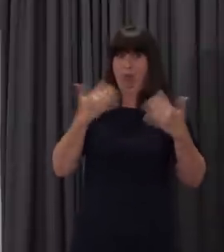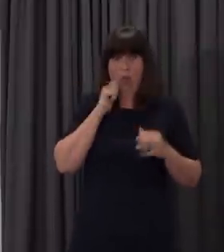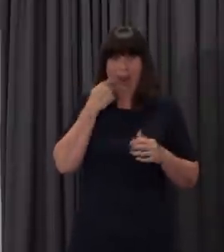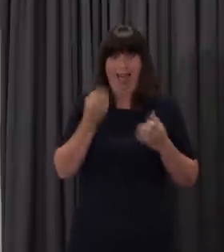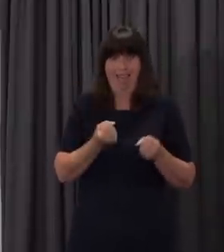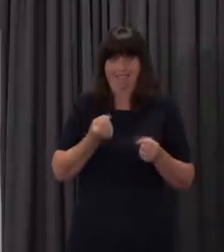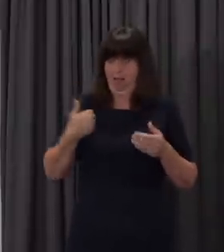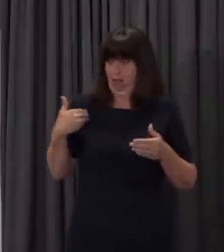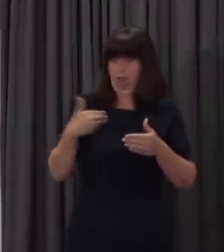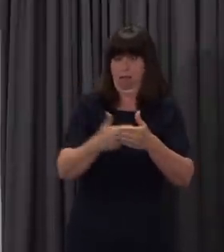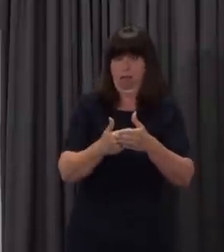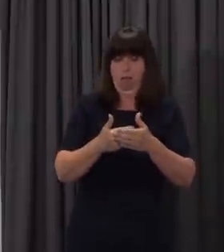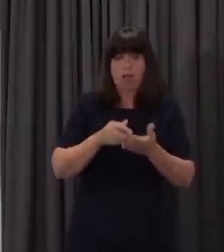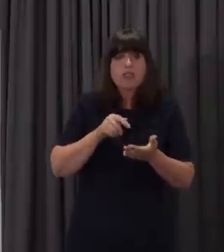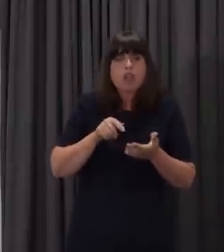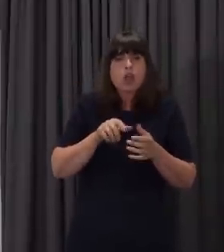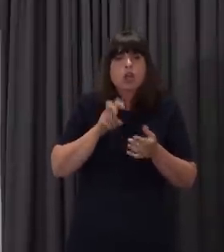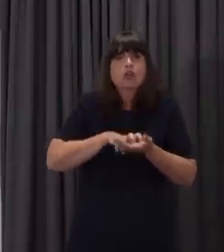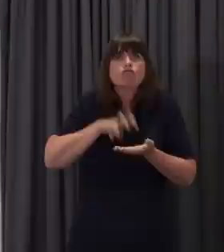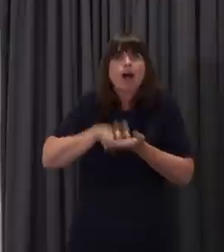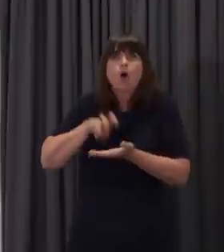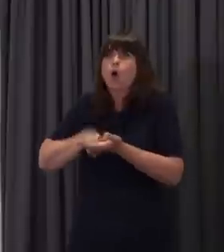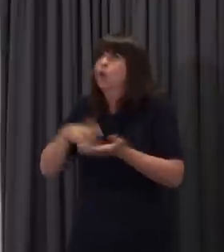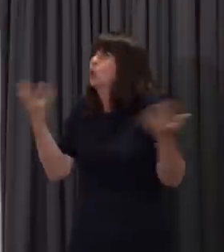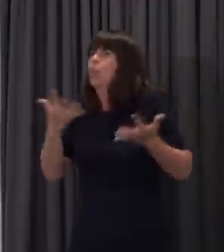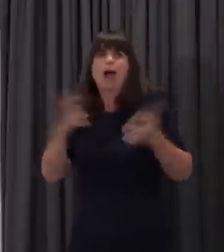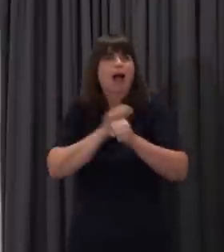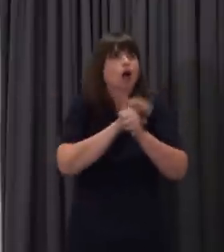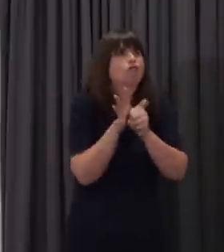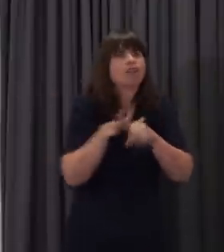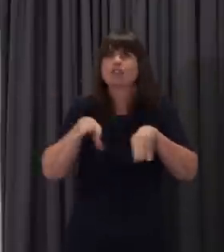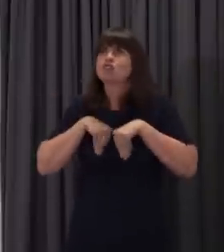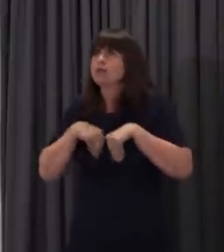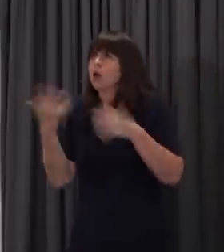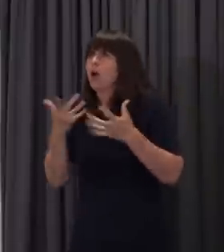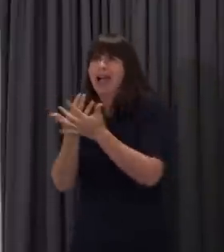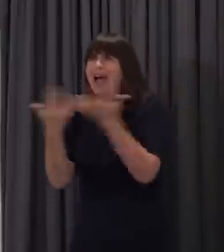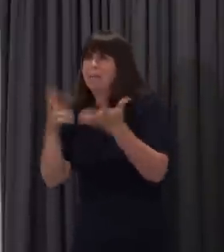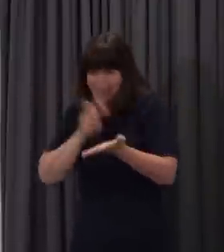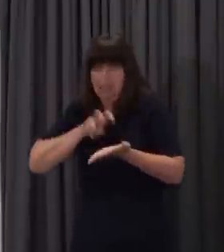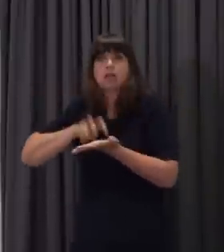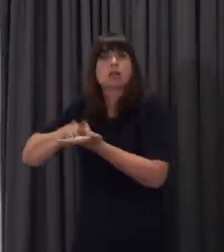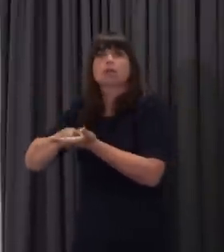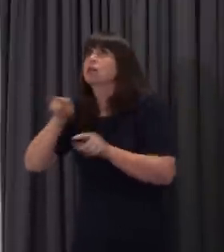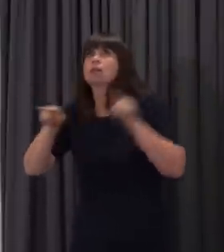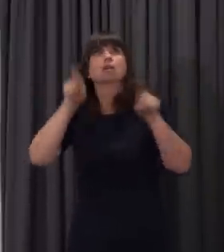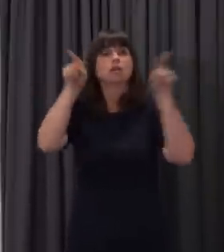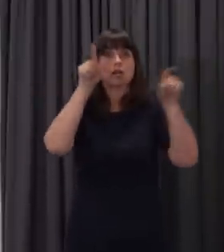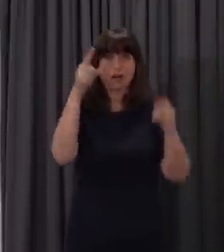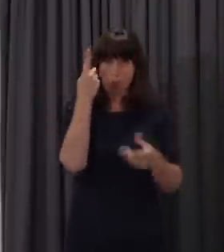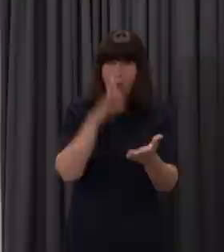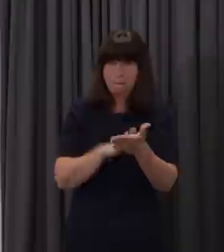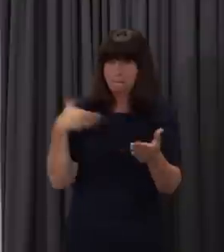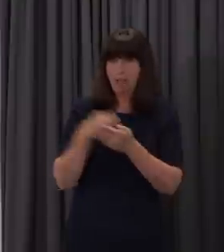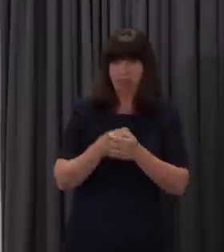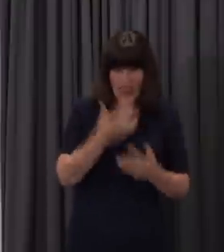and protecting has been up and running. So not getting children back to school as that system is starting, but allowing for an entire month